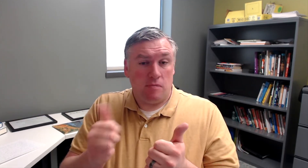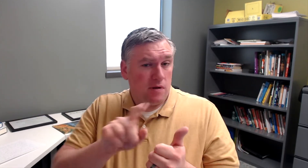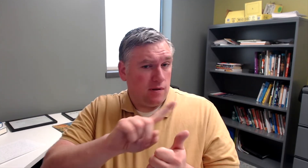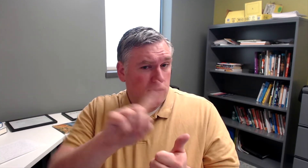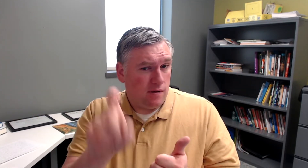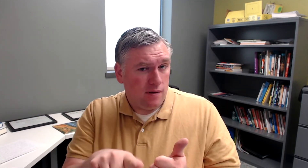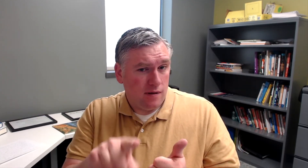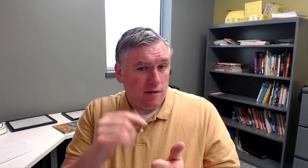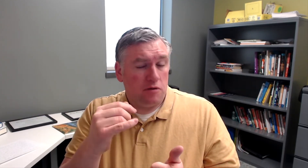goal.